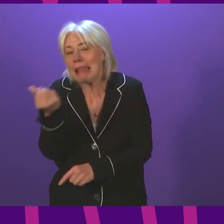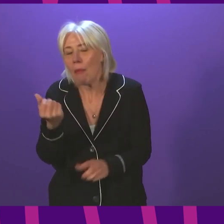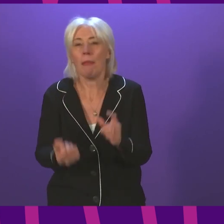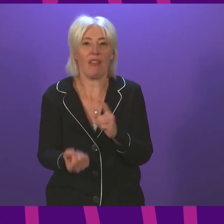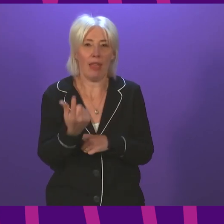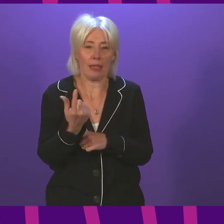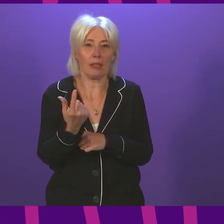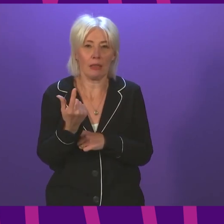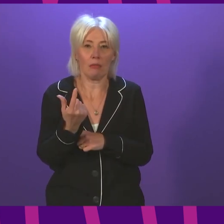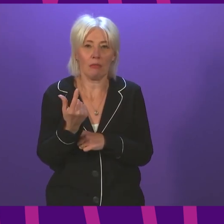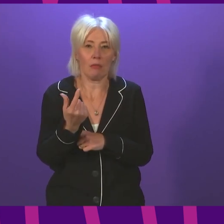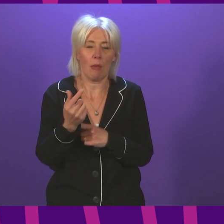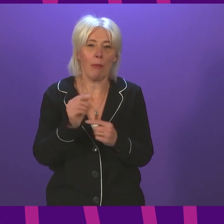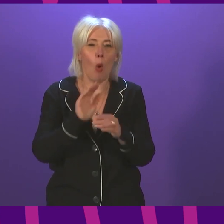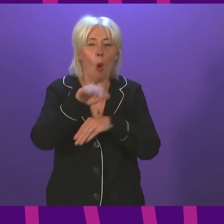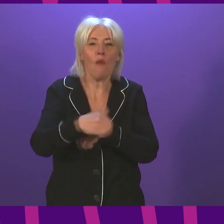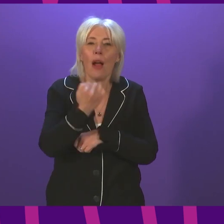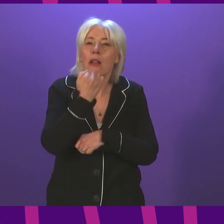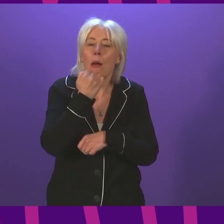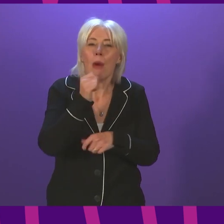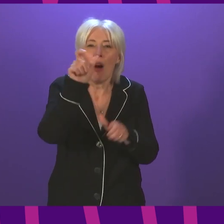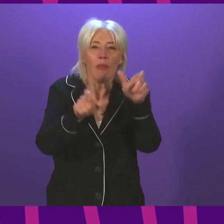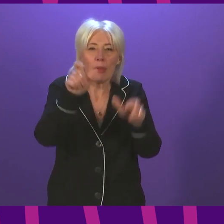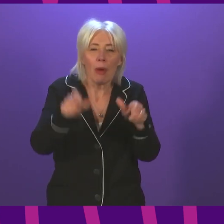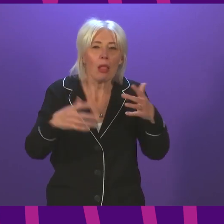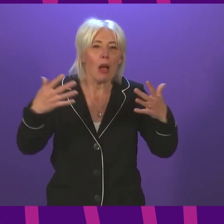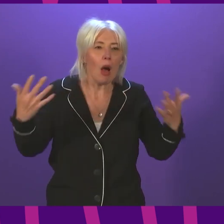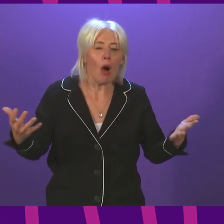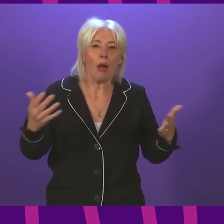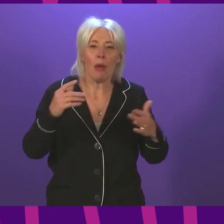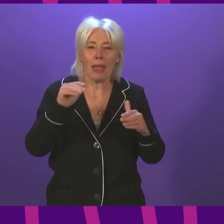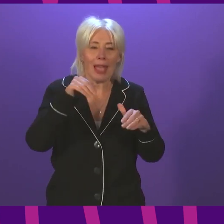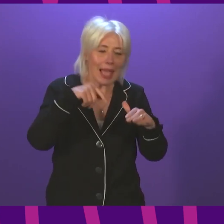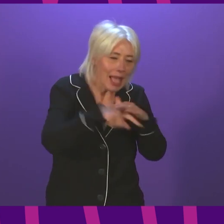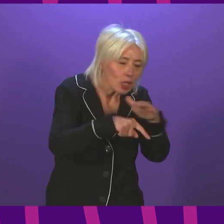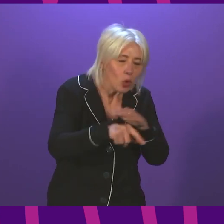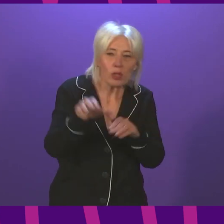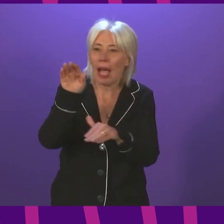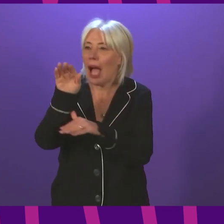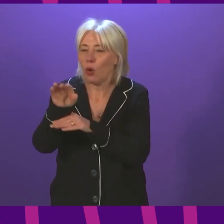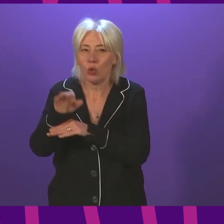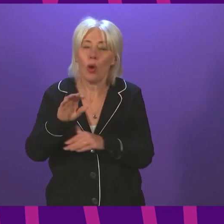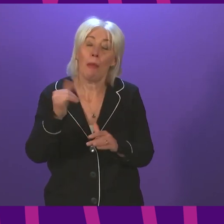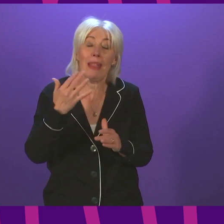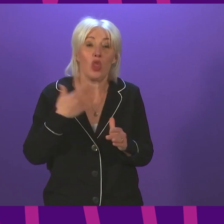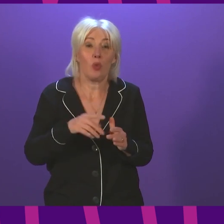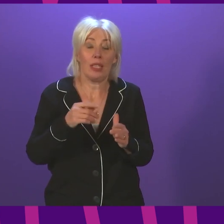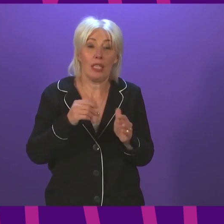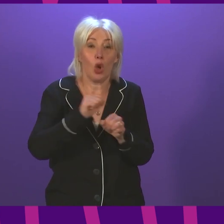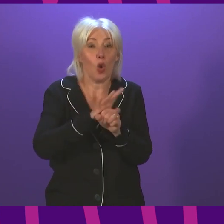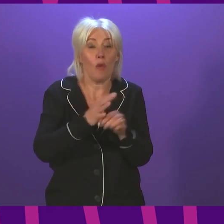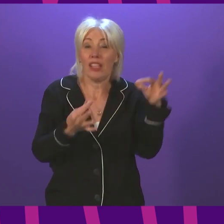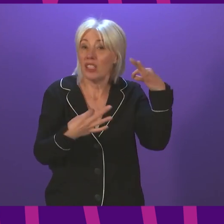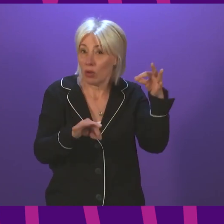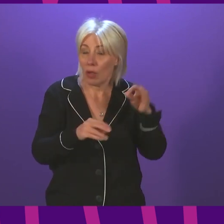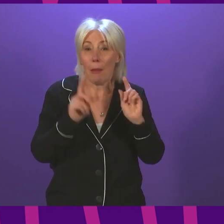over a certain number of people which varies based on whether the events are indoors or outdoors will be subject to COVID certification but I think last